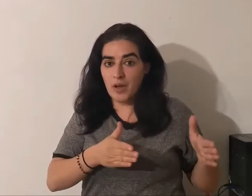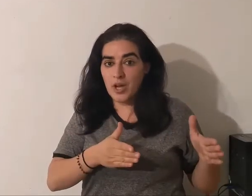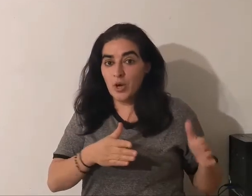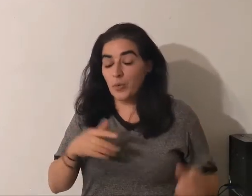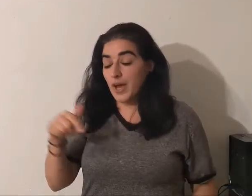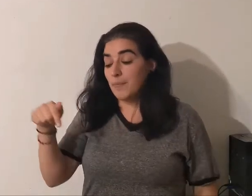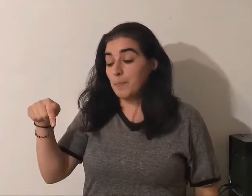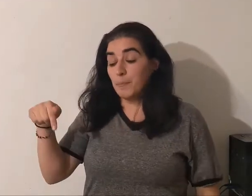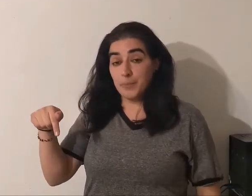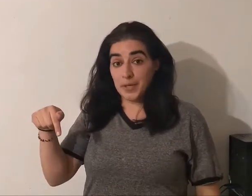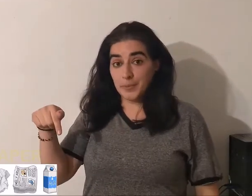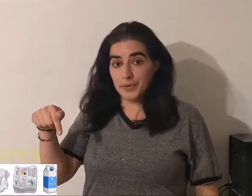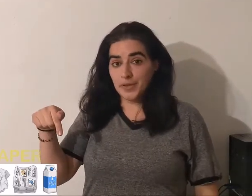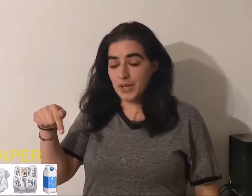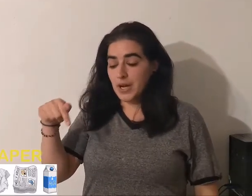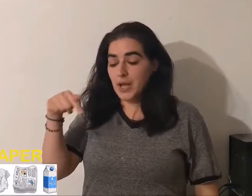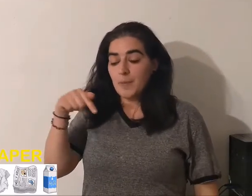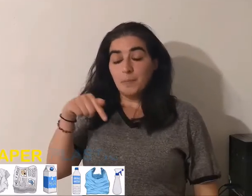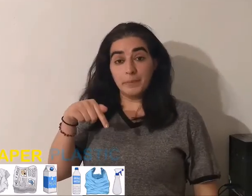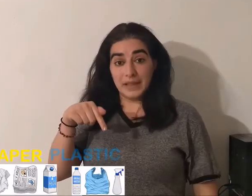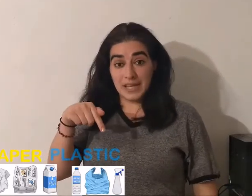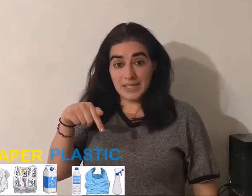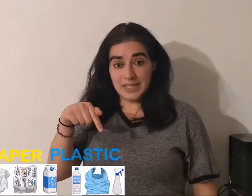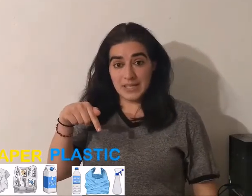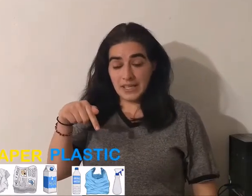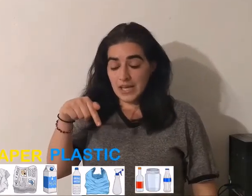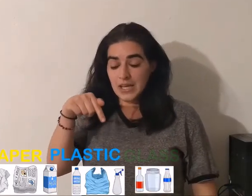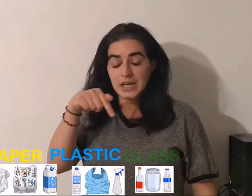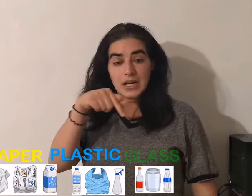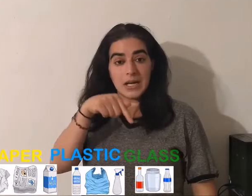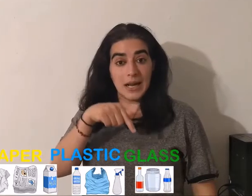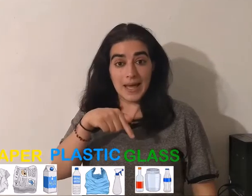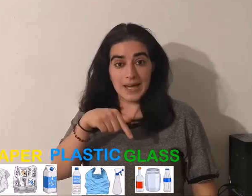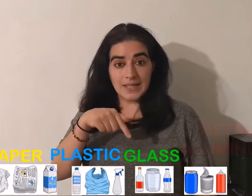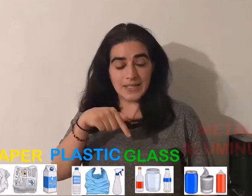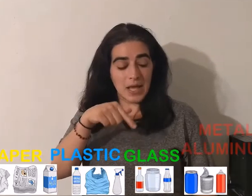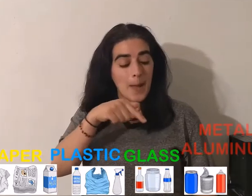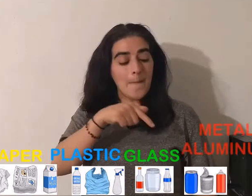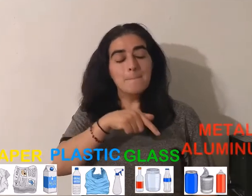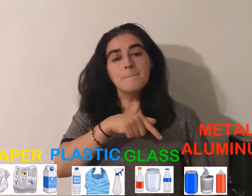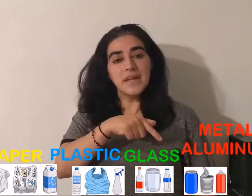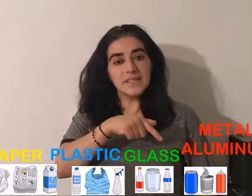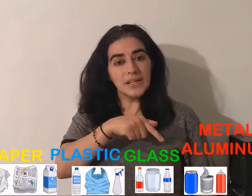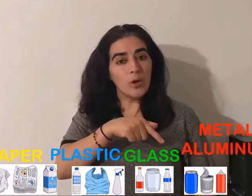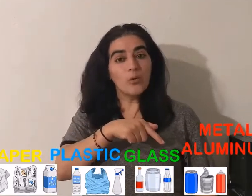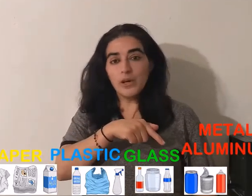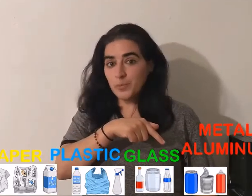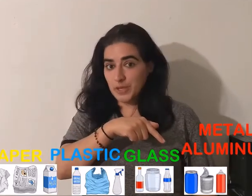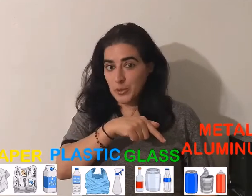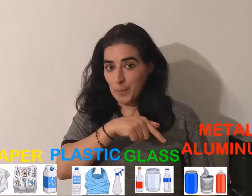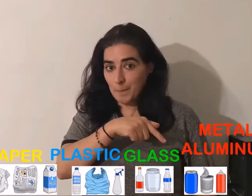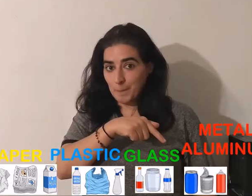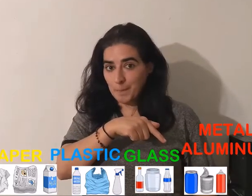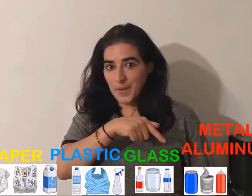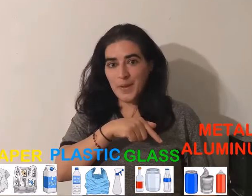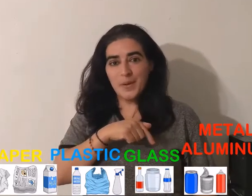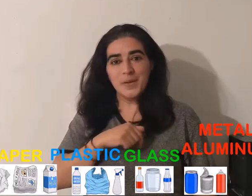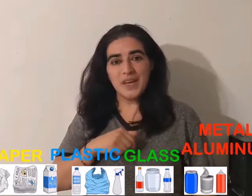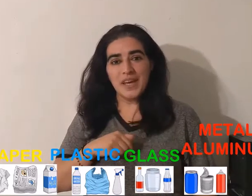We have paper, plastic, glass, metal or aluminum. Okay.